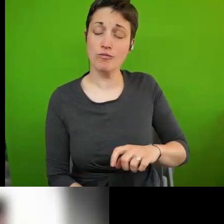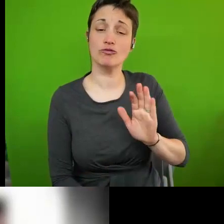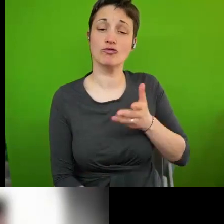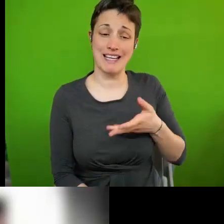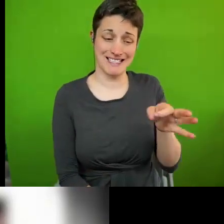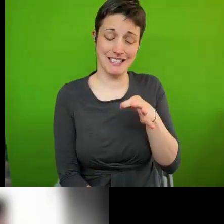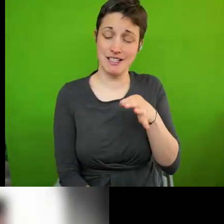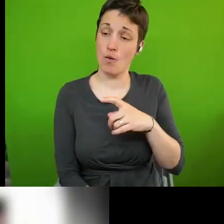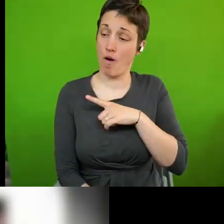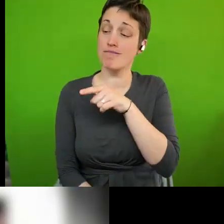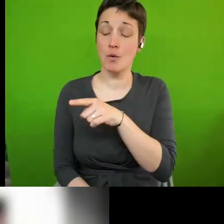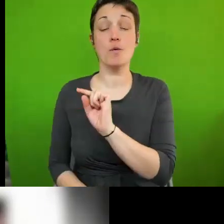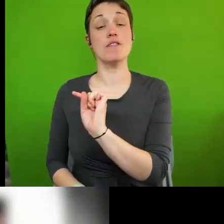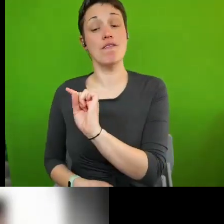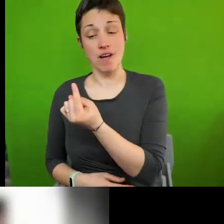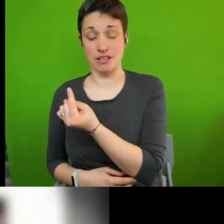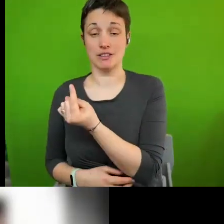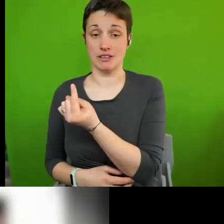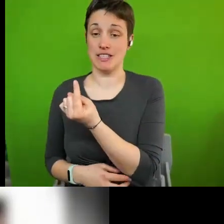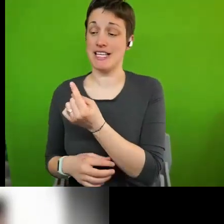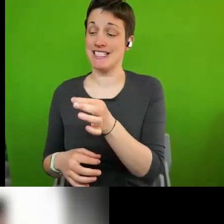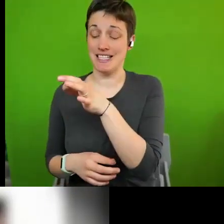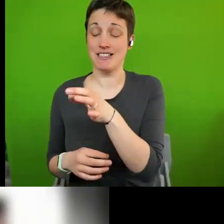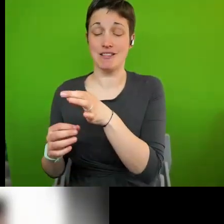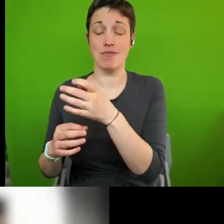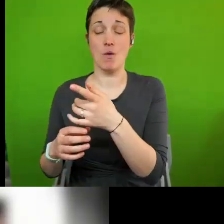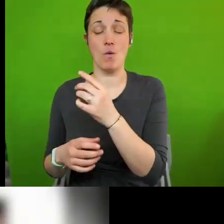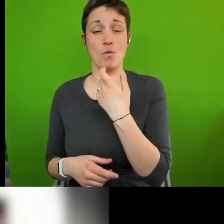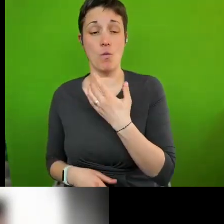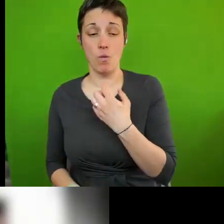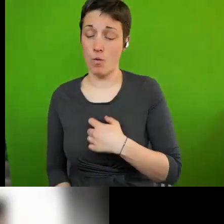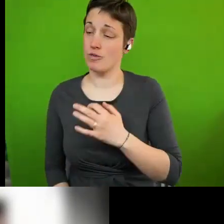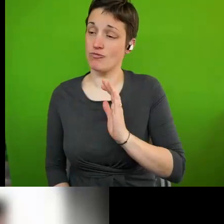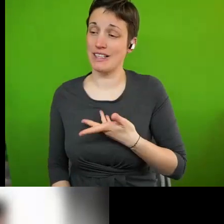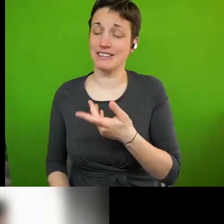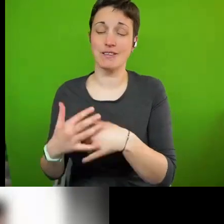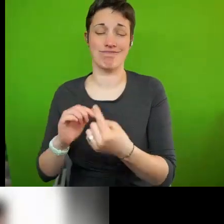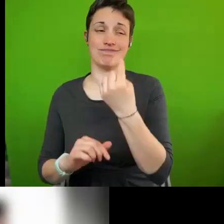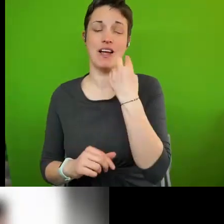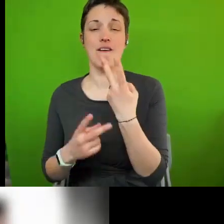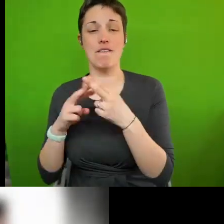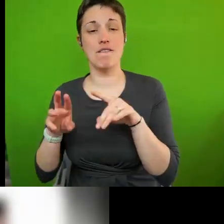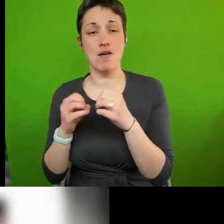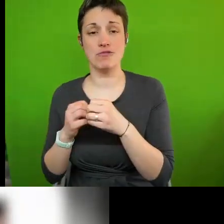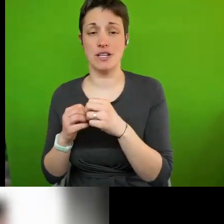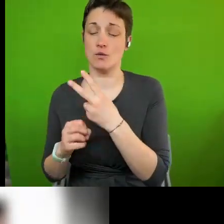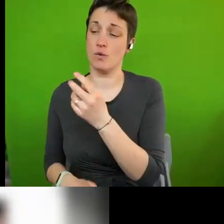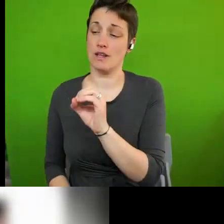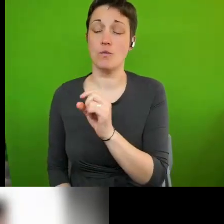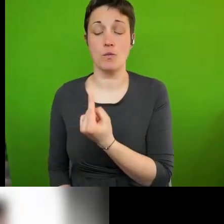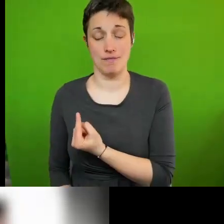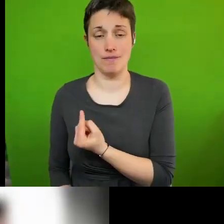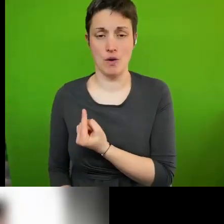Europe's first human rights city in February 2001. And when we were looking to make our own declaration,